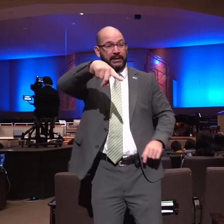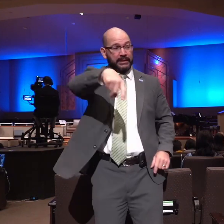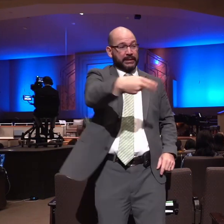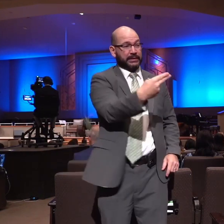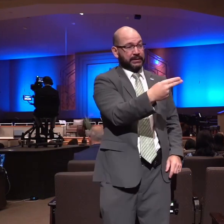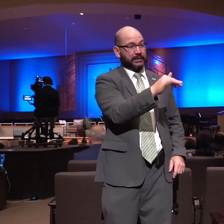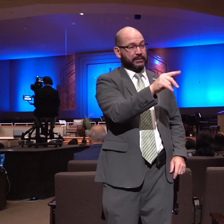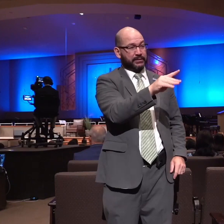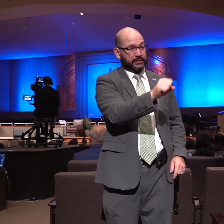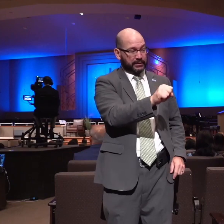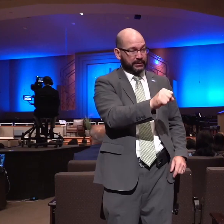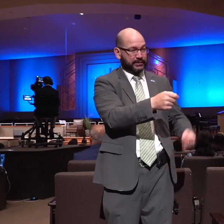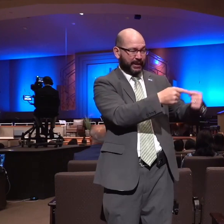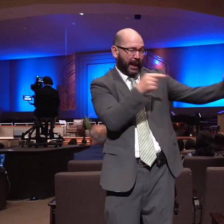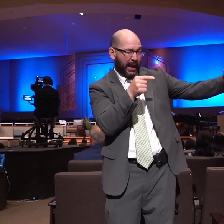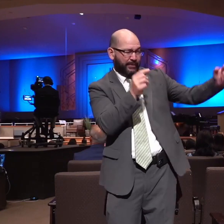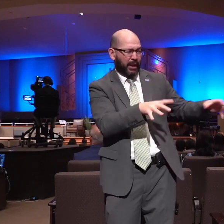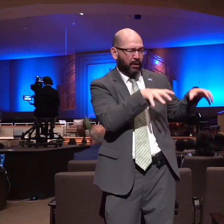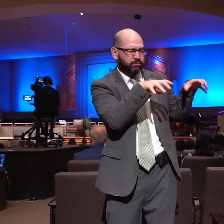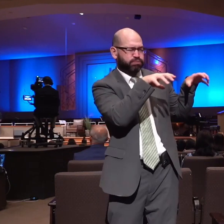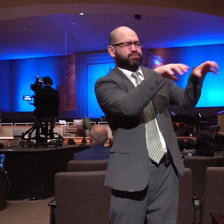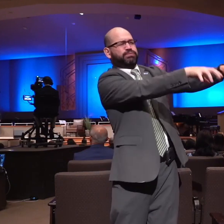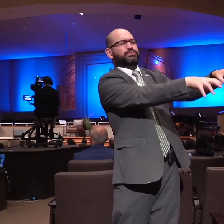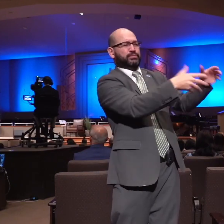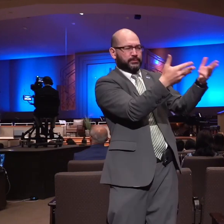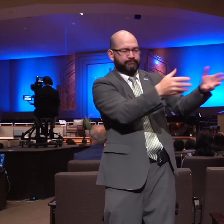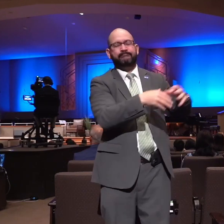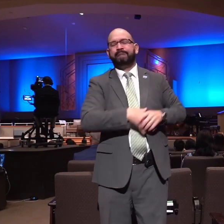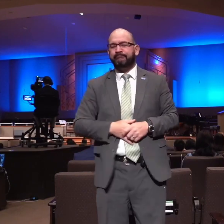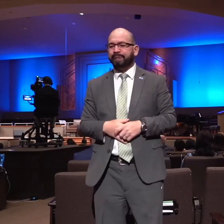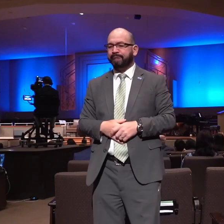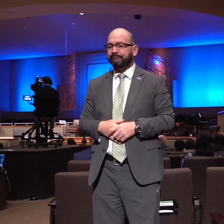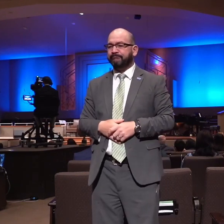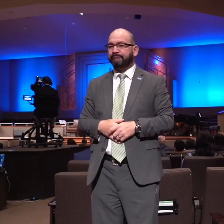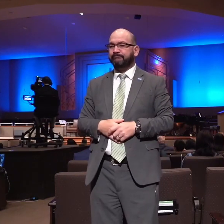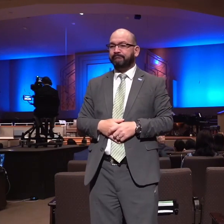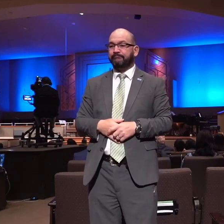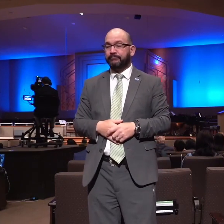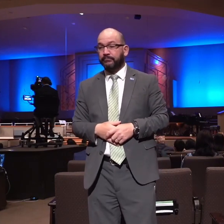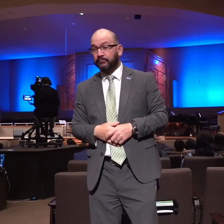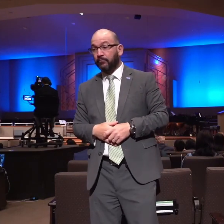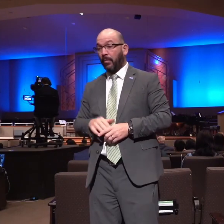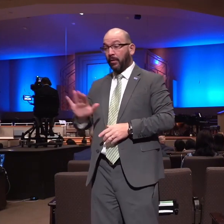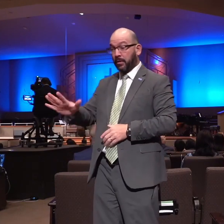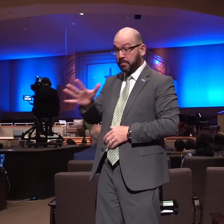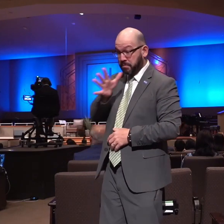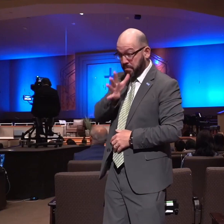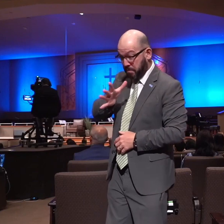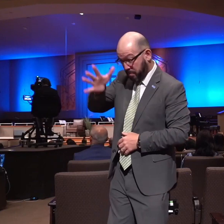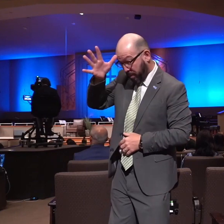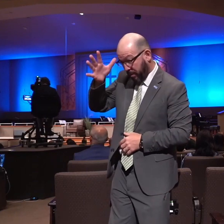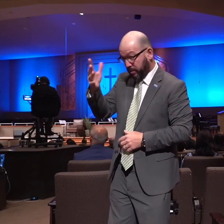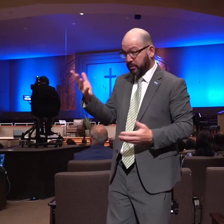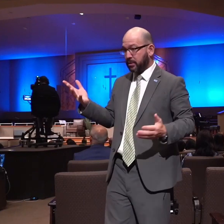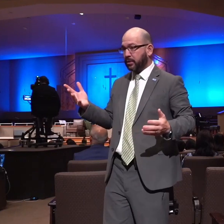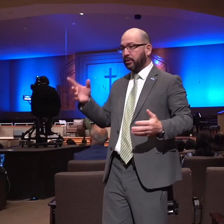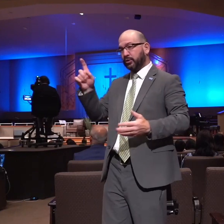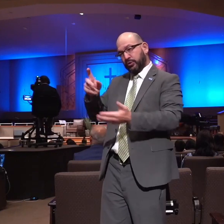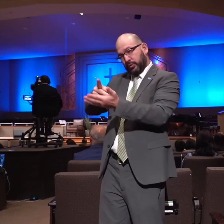nemesis of an enemy called the Philistines his parents were to be pure we